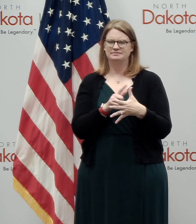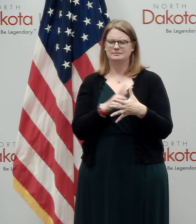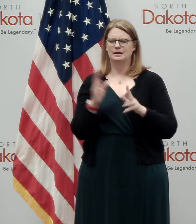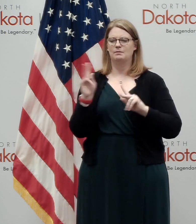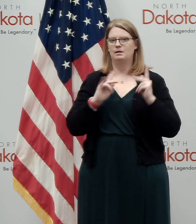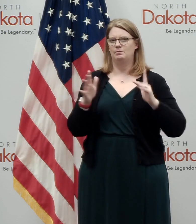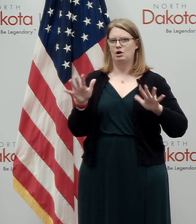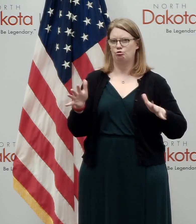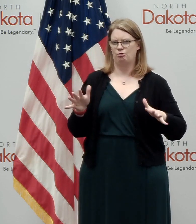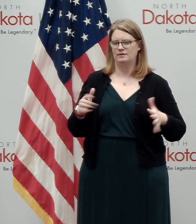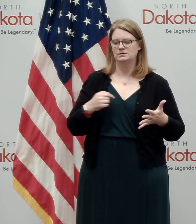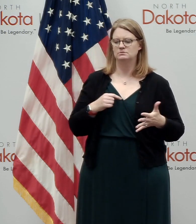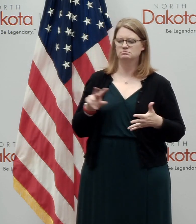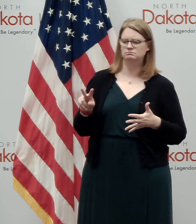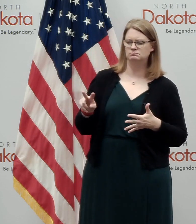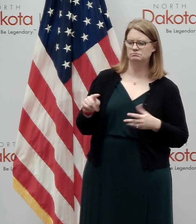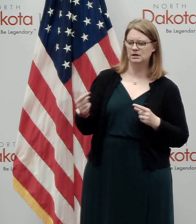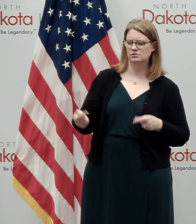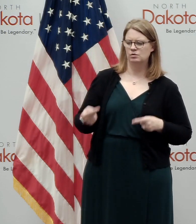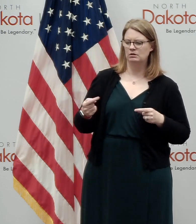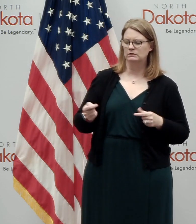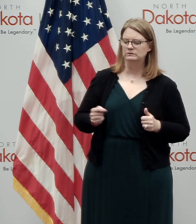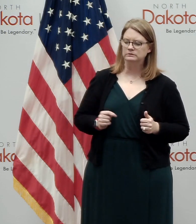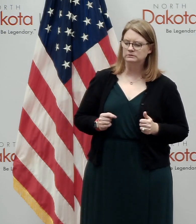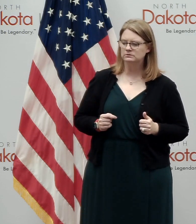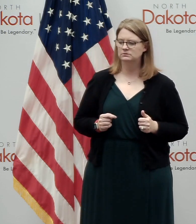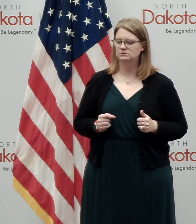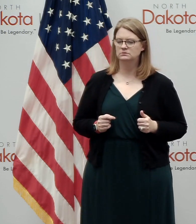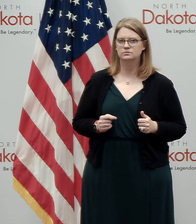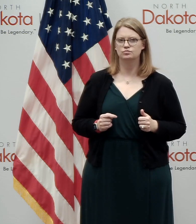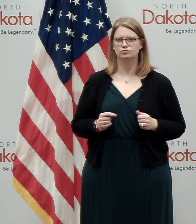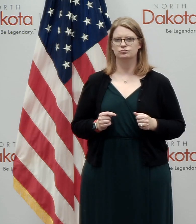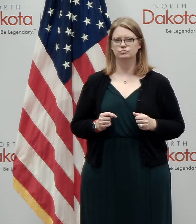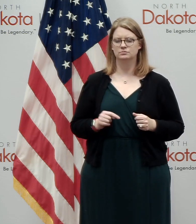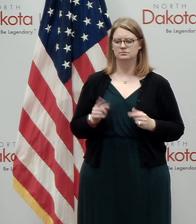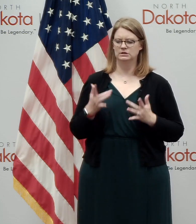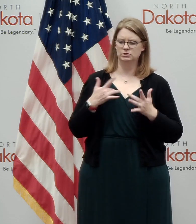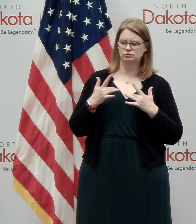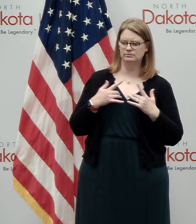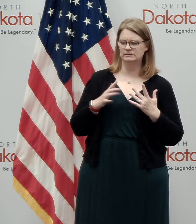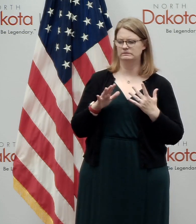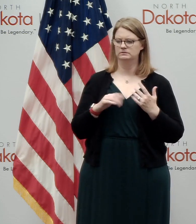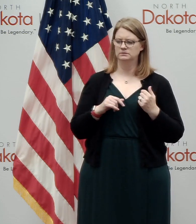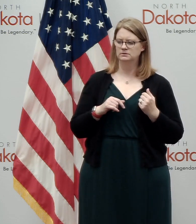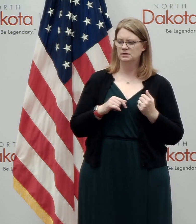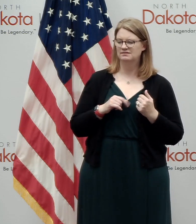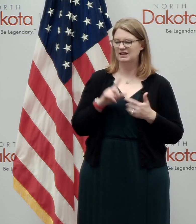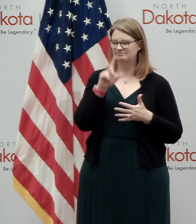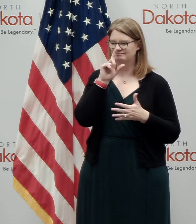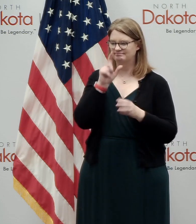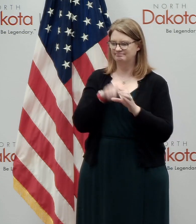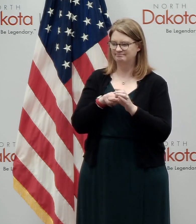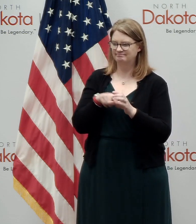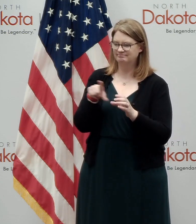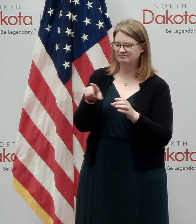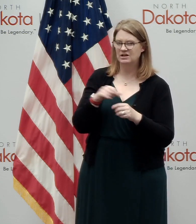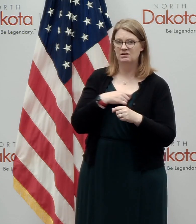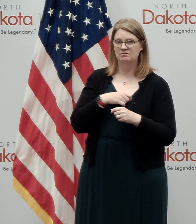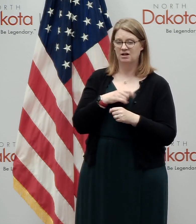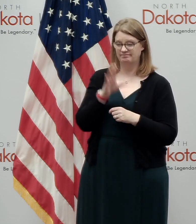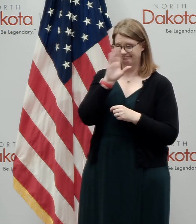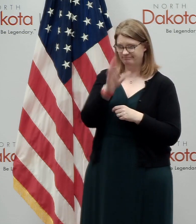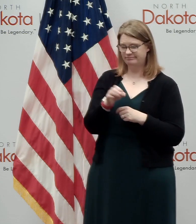if they think that someone is struggling and they are concerned about asking the basic question, are you thinking about